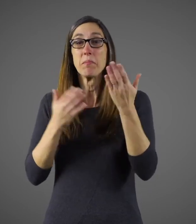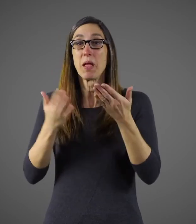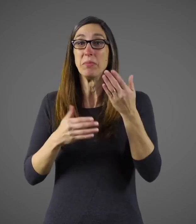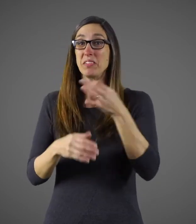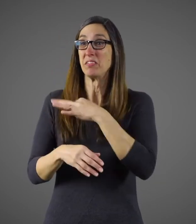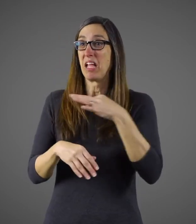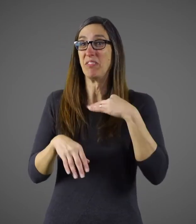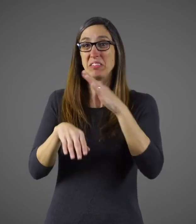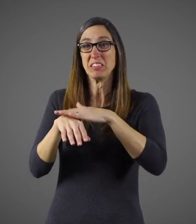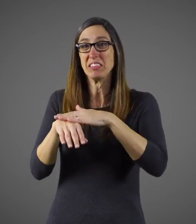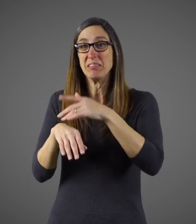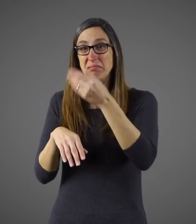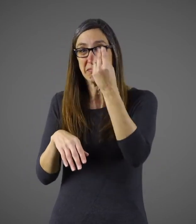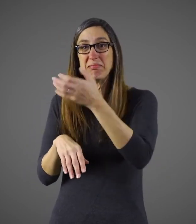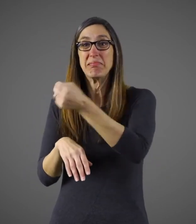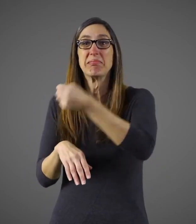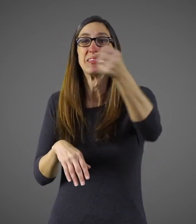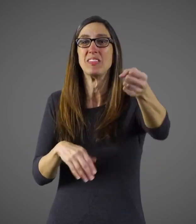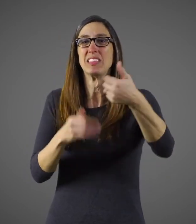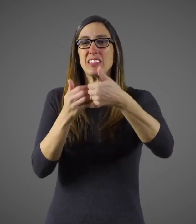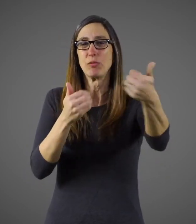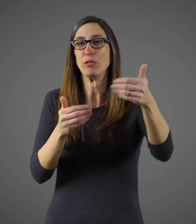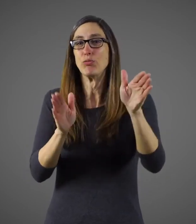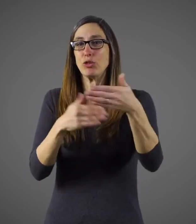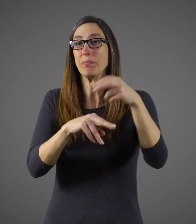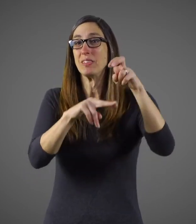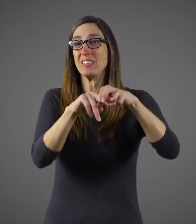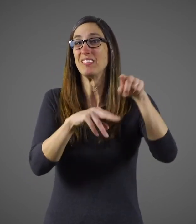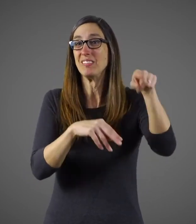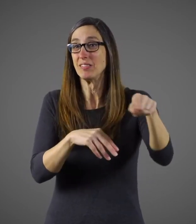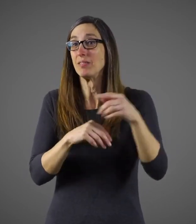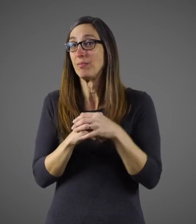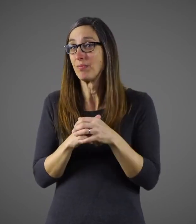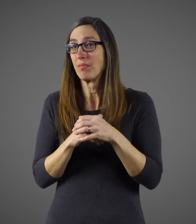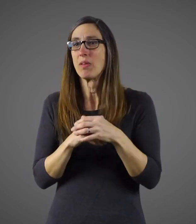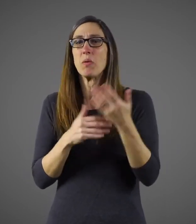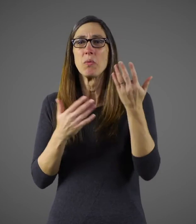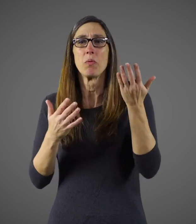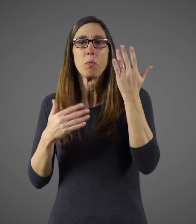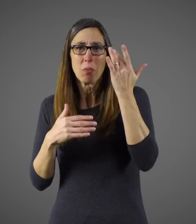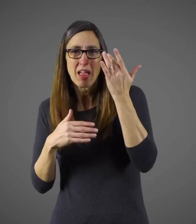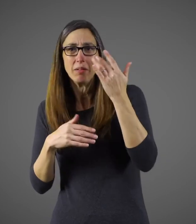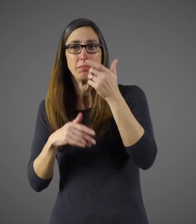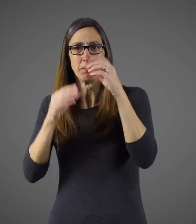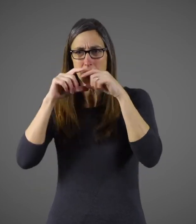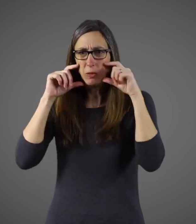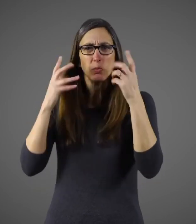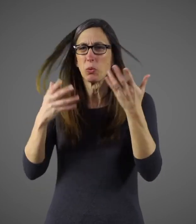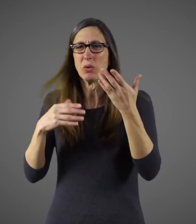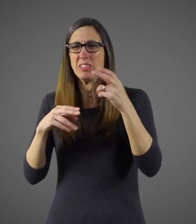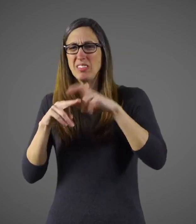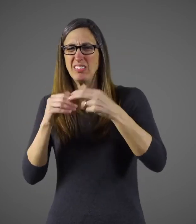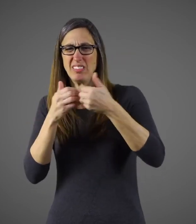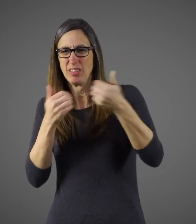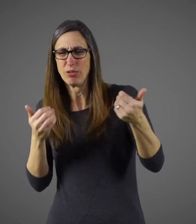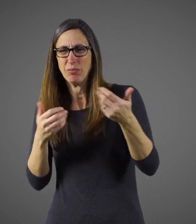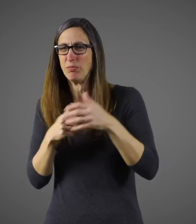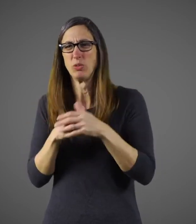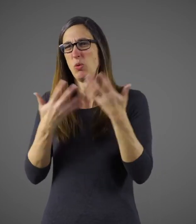The staff may ask you to go into a separate room to keep you from infecting others. A mask or putting you in another room is to protect